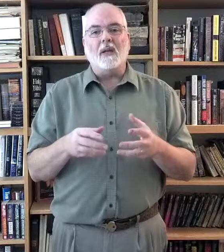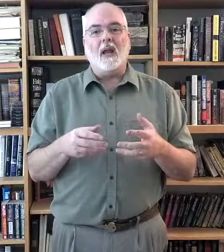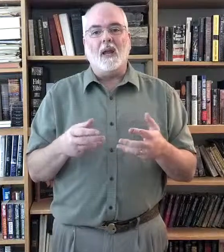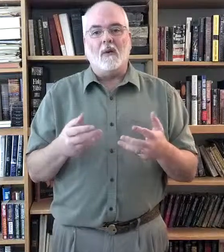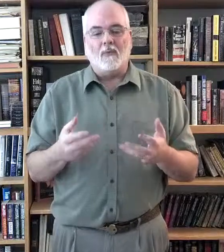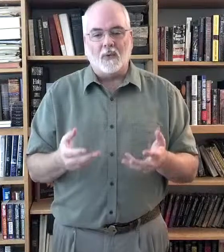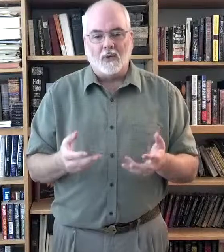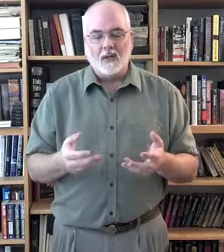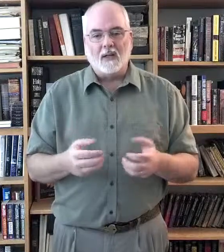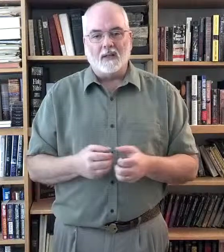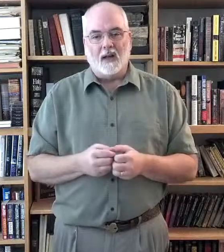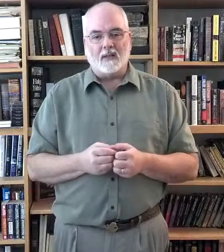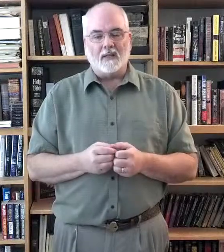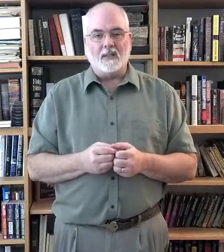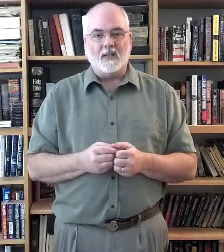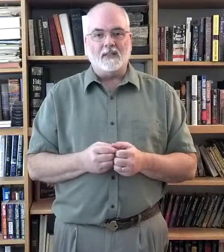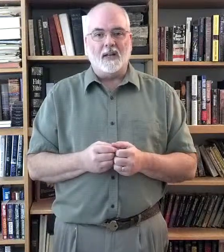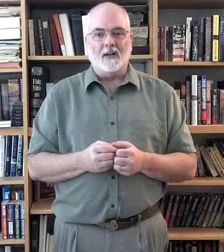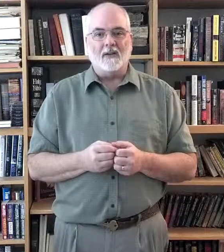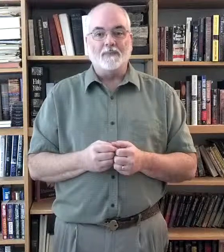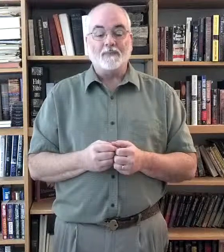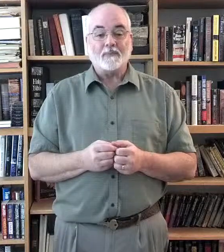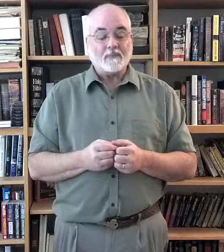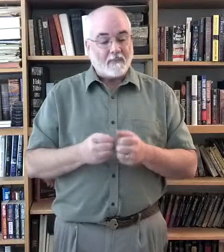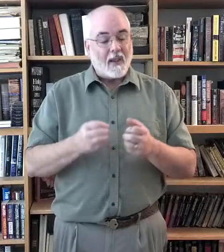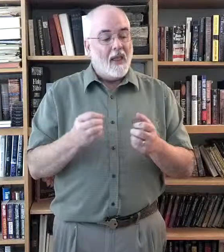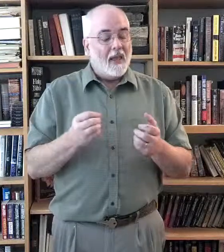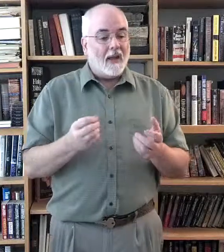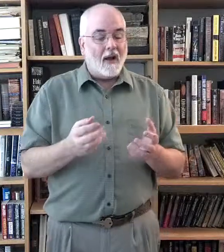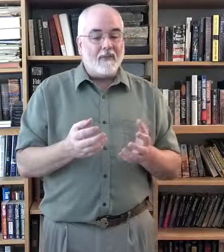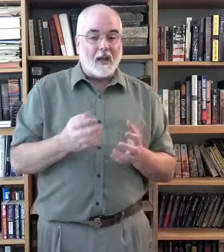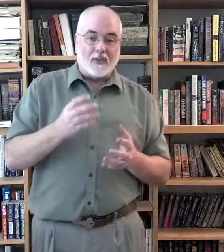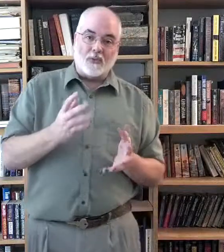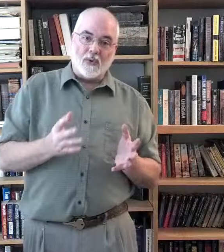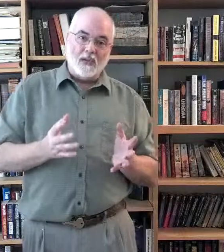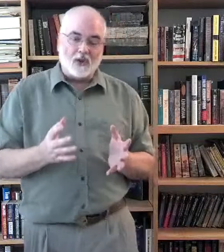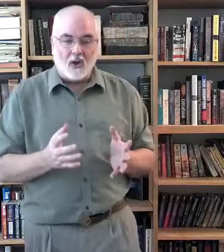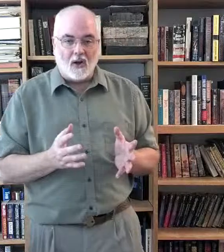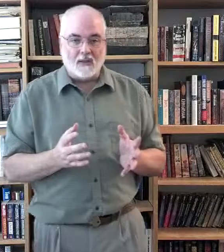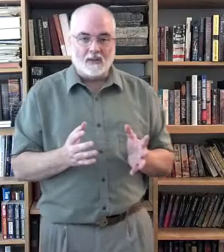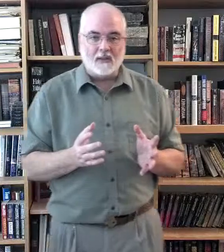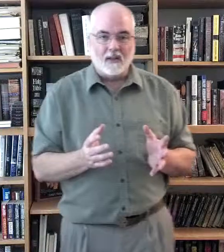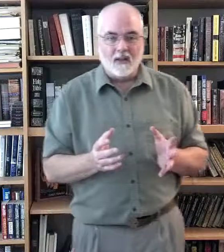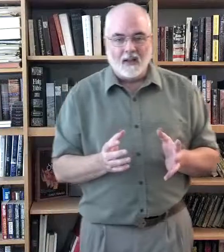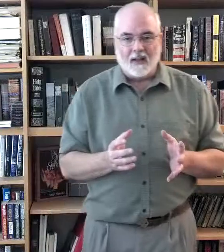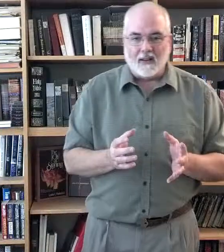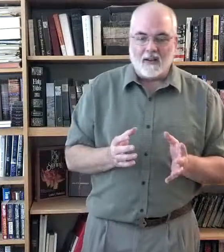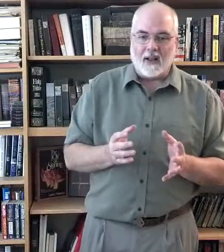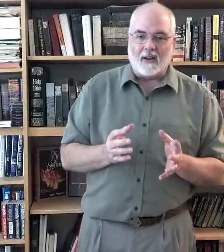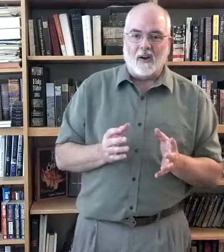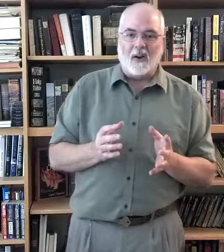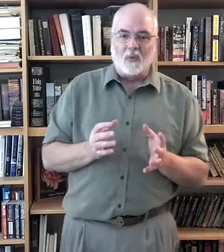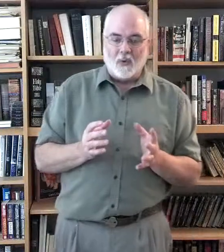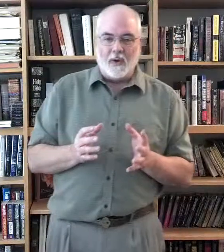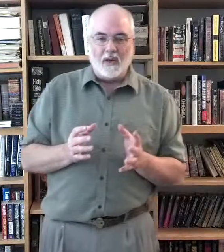helpful, not to set a standard. Now, I've got three songs that are really